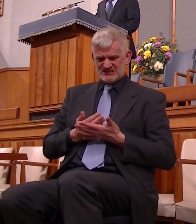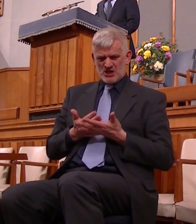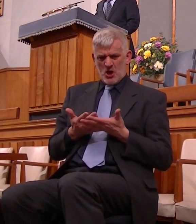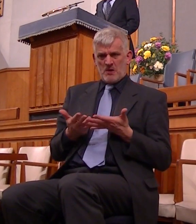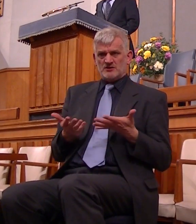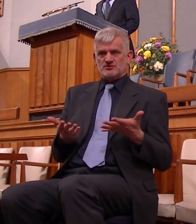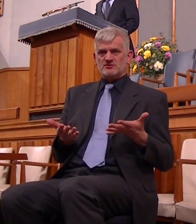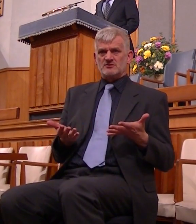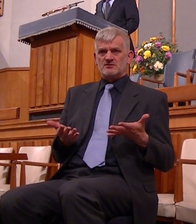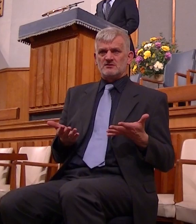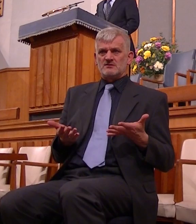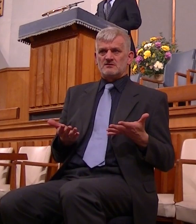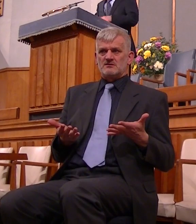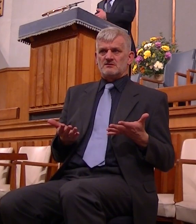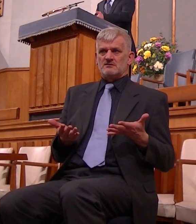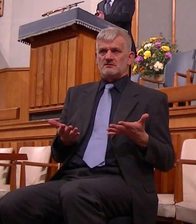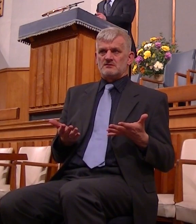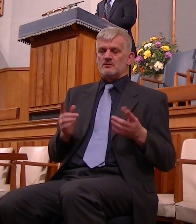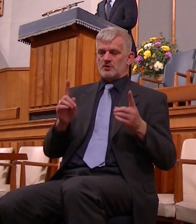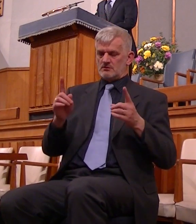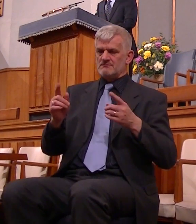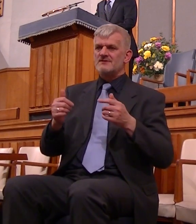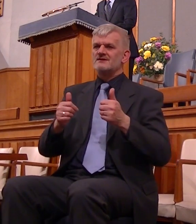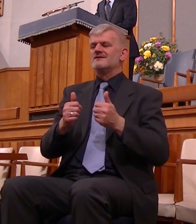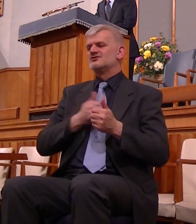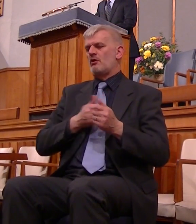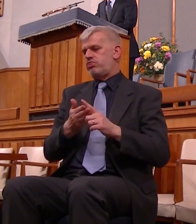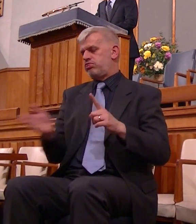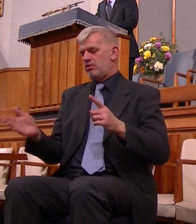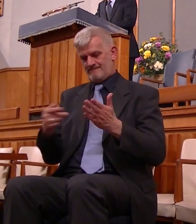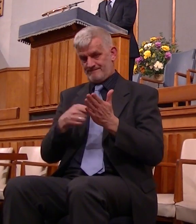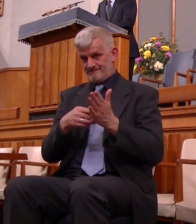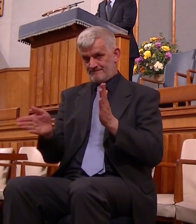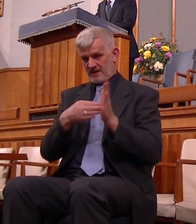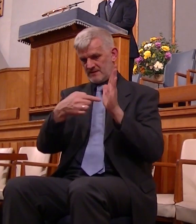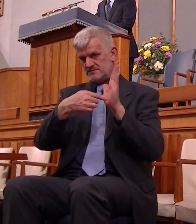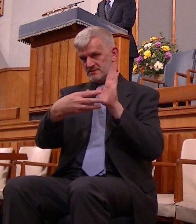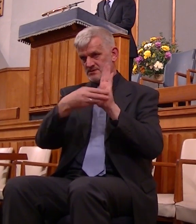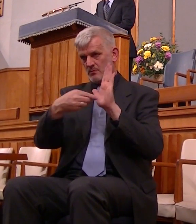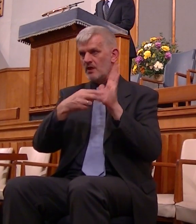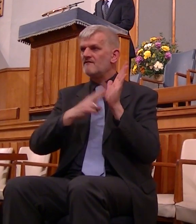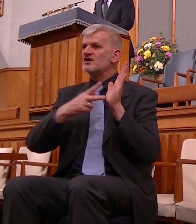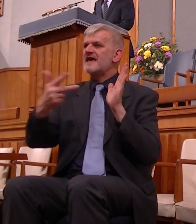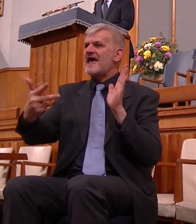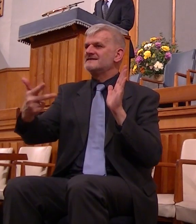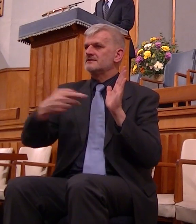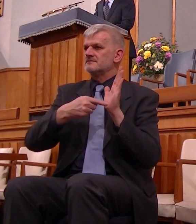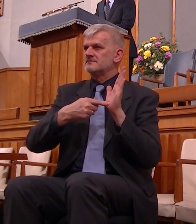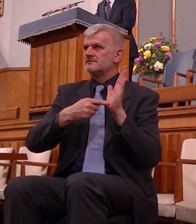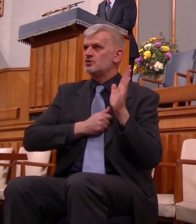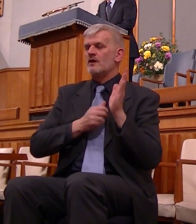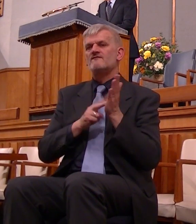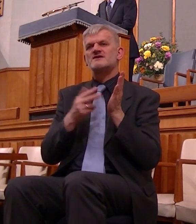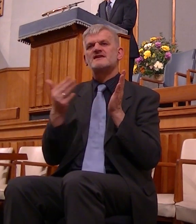spent some time speaking about that come back to the illustration and here it is in verse 18 or verse